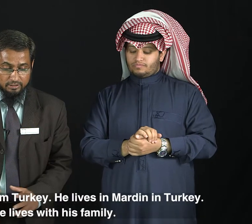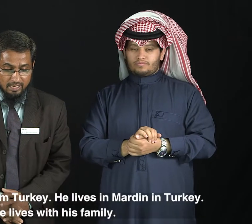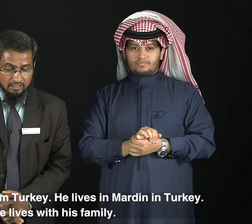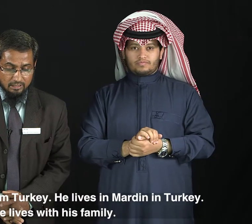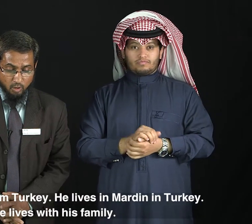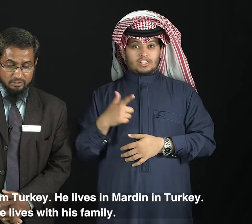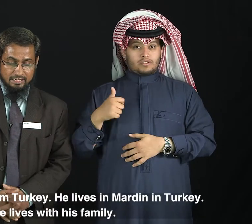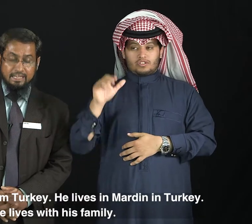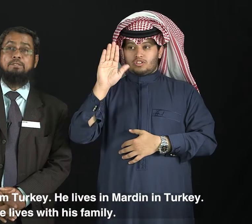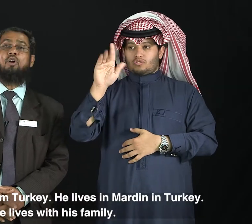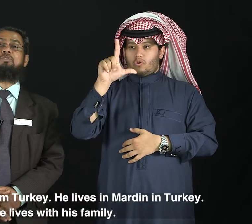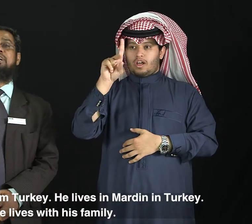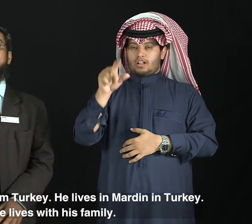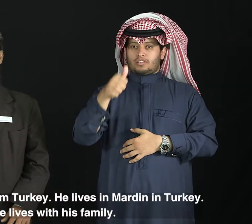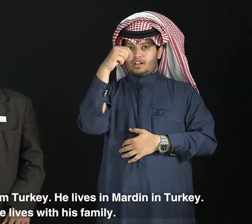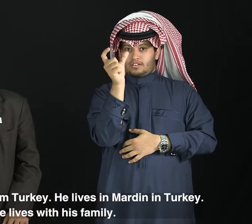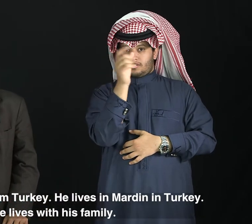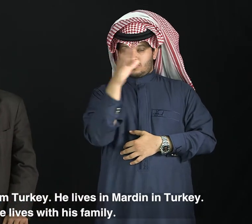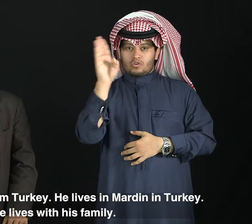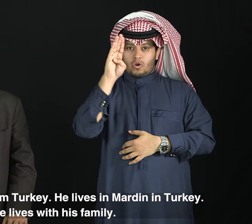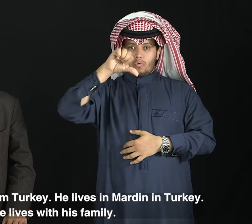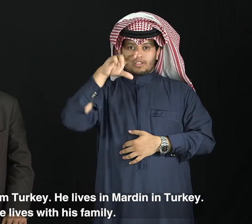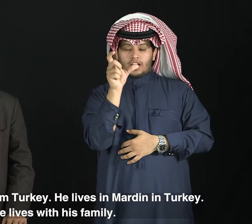Sultan Qazin is from Turkey.